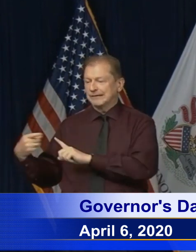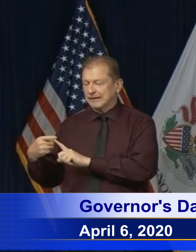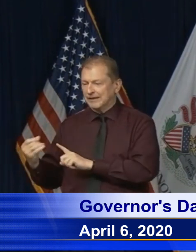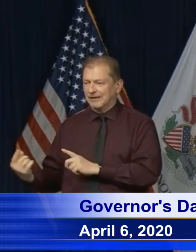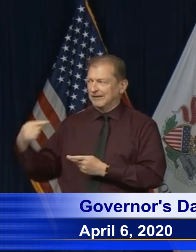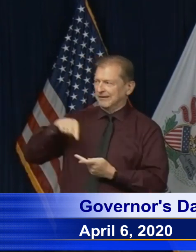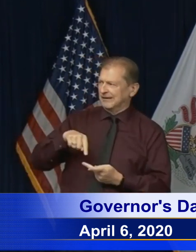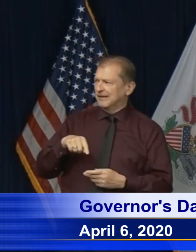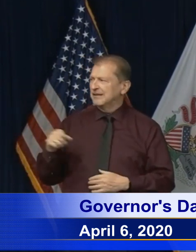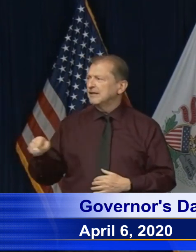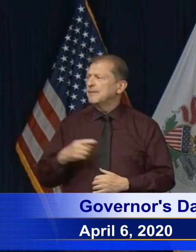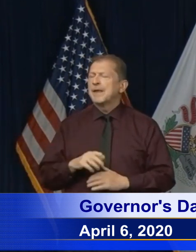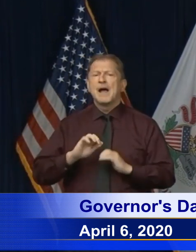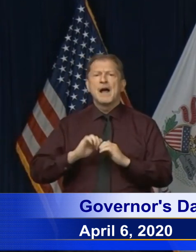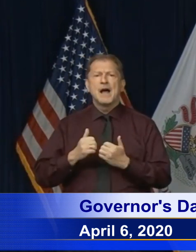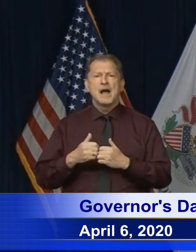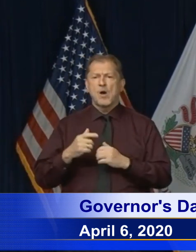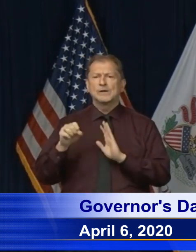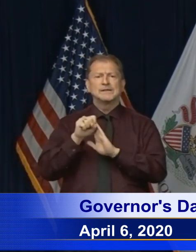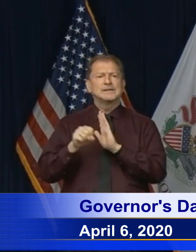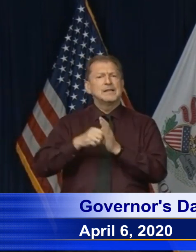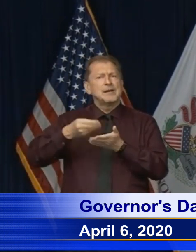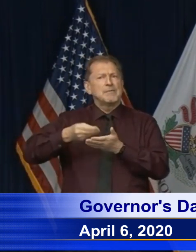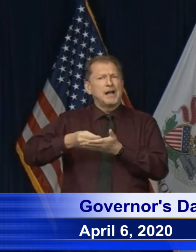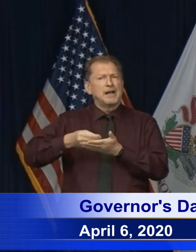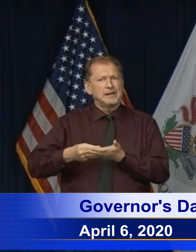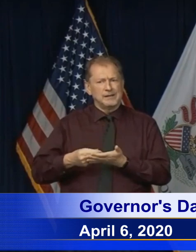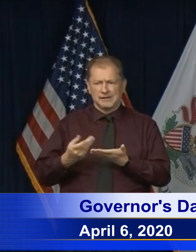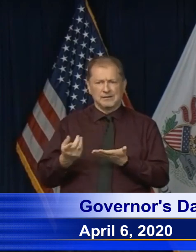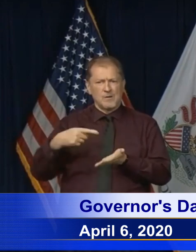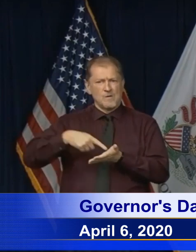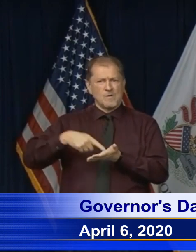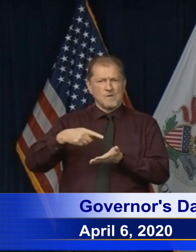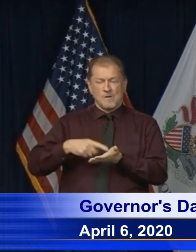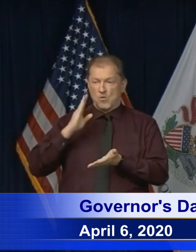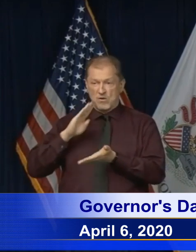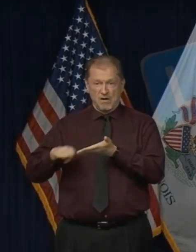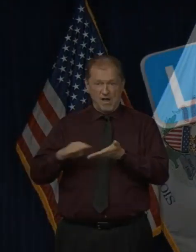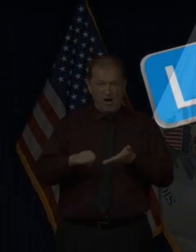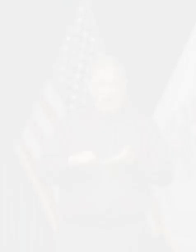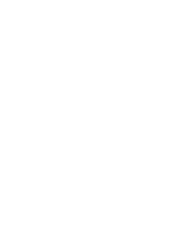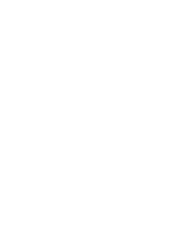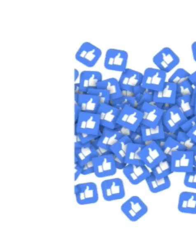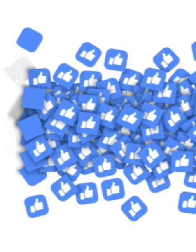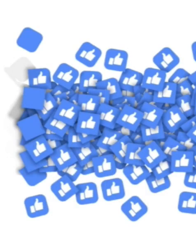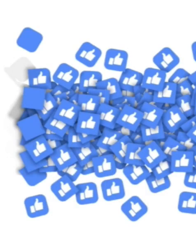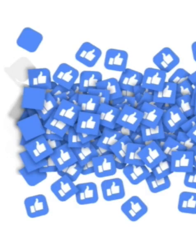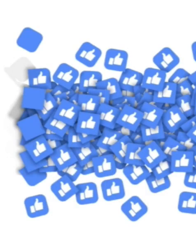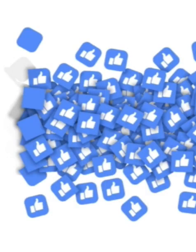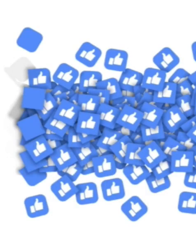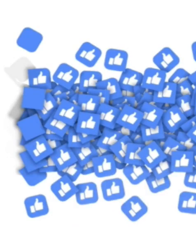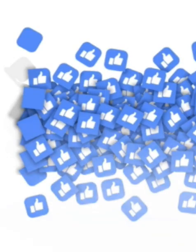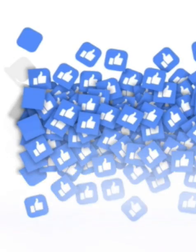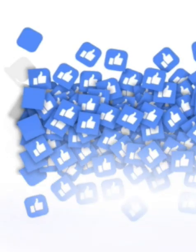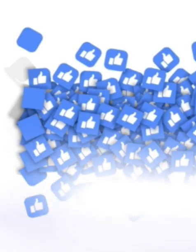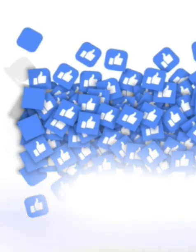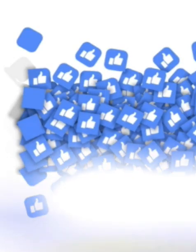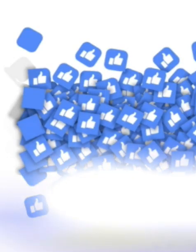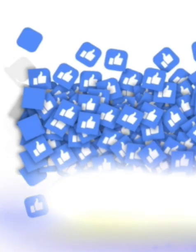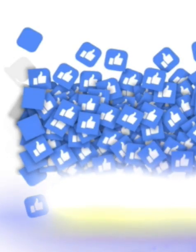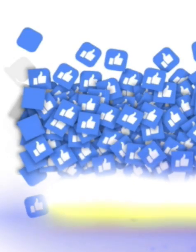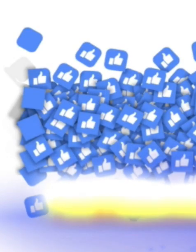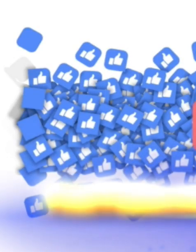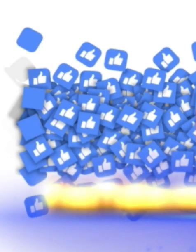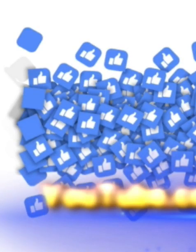What steps are being taken to shore up state spending? Oh, state finances. Yeah. So I, first of all, this is,